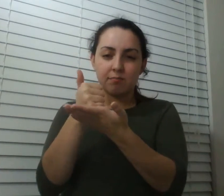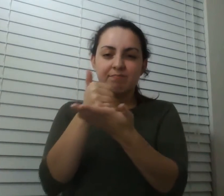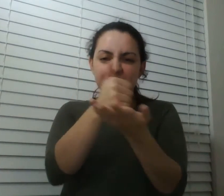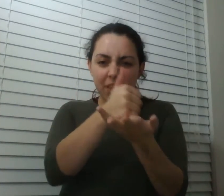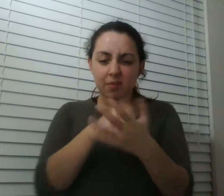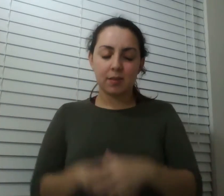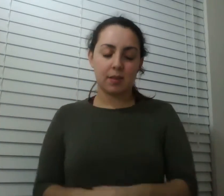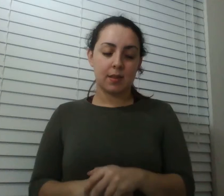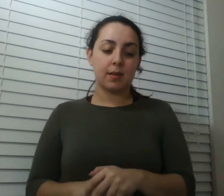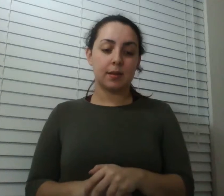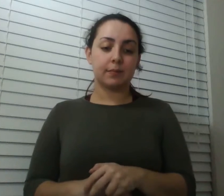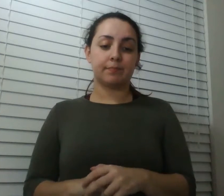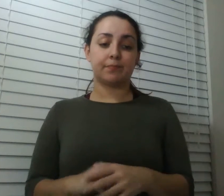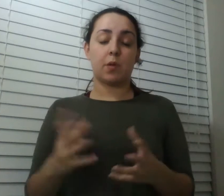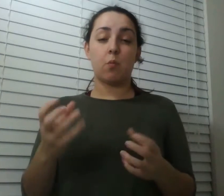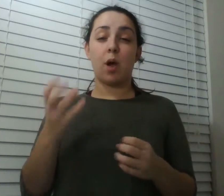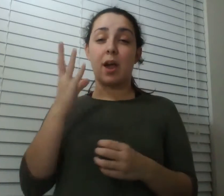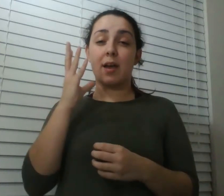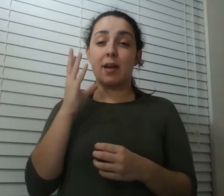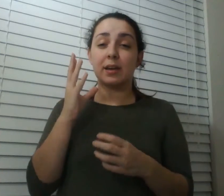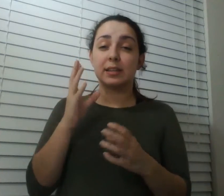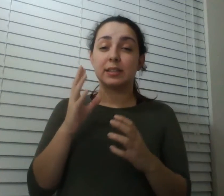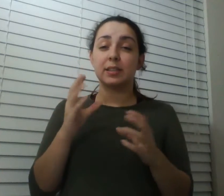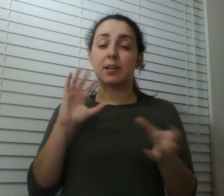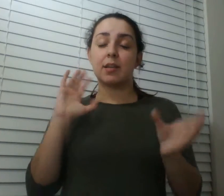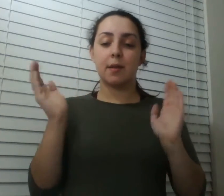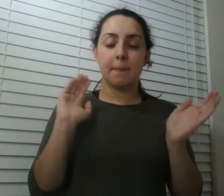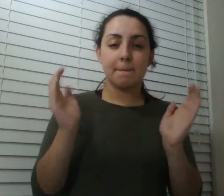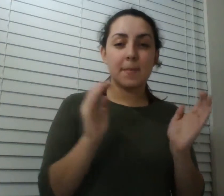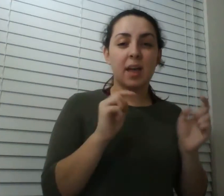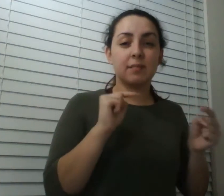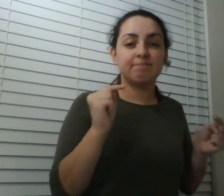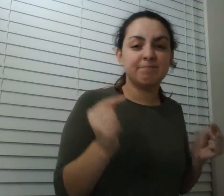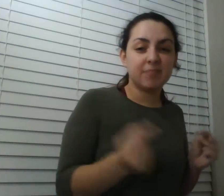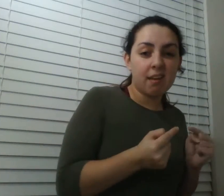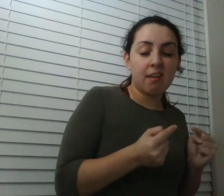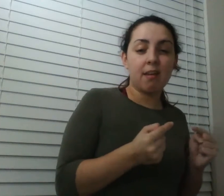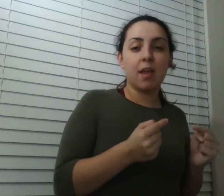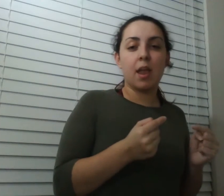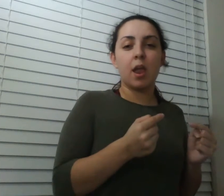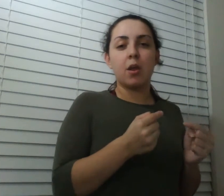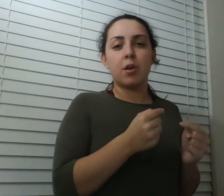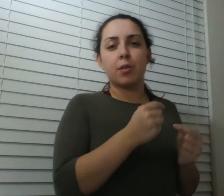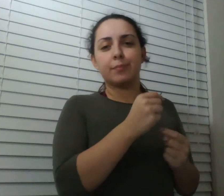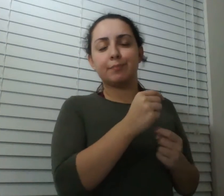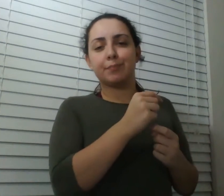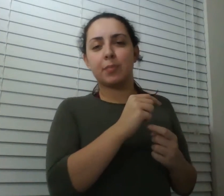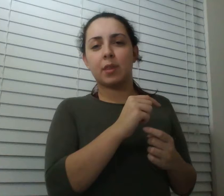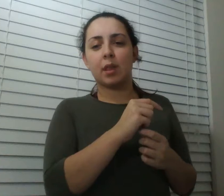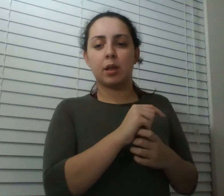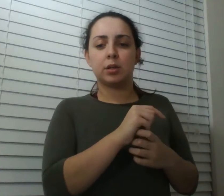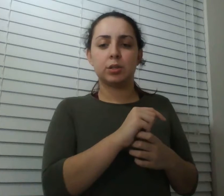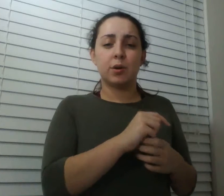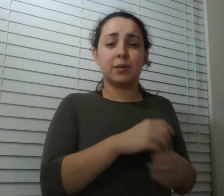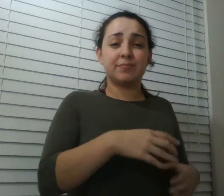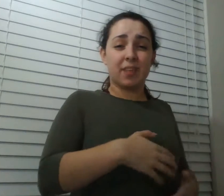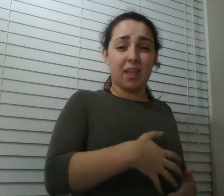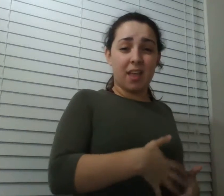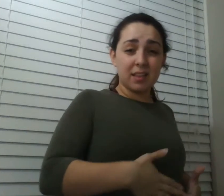to compare pain in the abdomen to you know like a burning sensation on the arm yeah i mean it's like a translation problem yeah